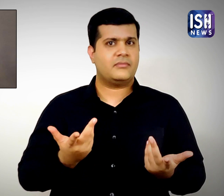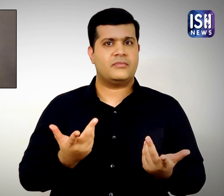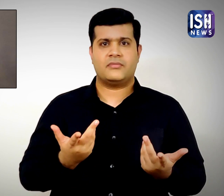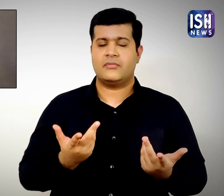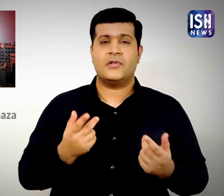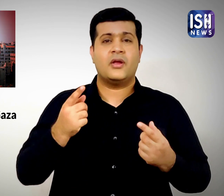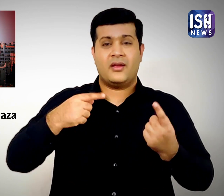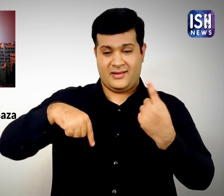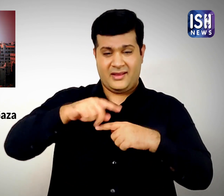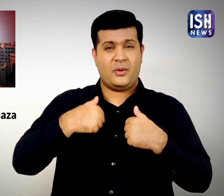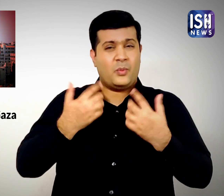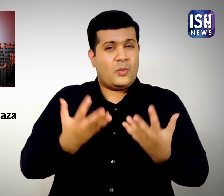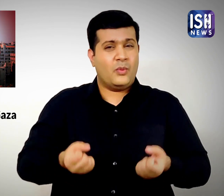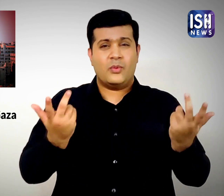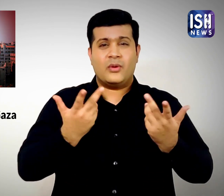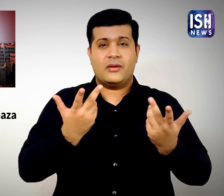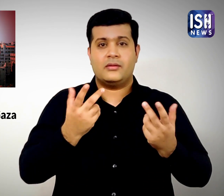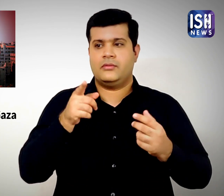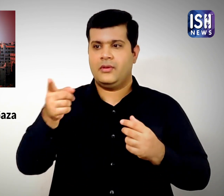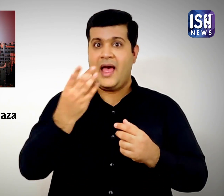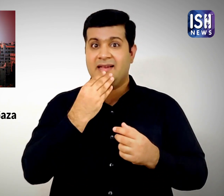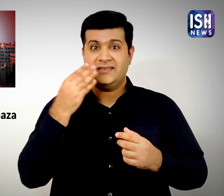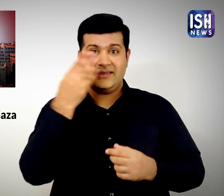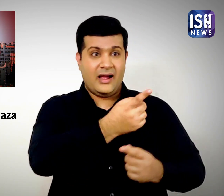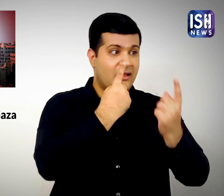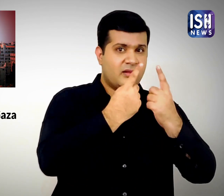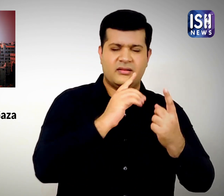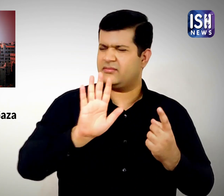We do not want Israel or Palestine to investigate the matter.